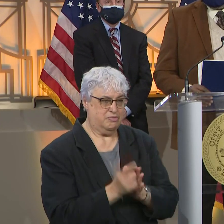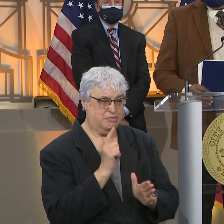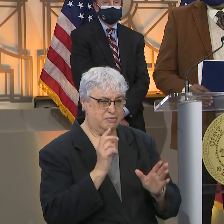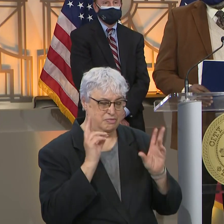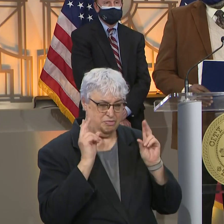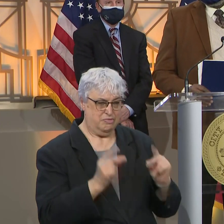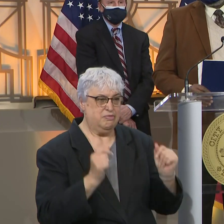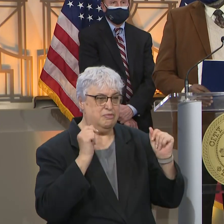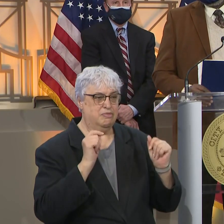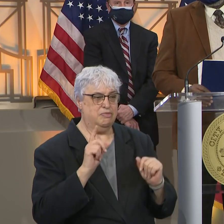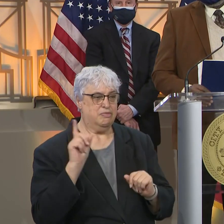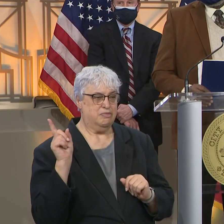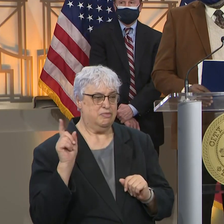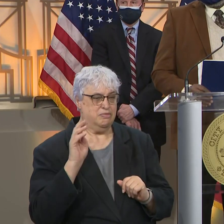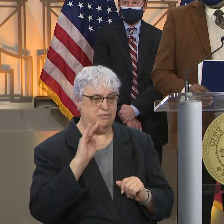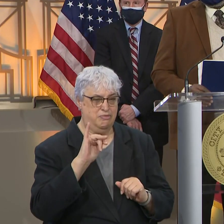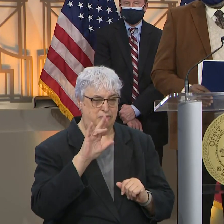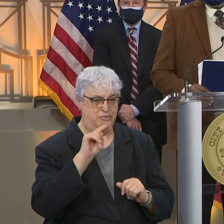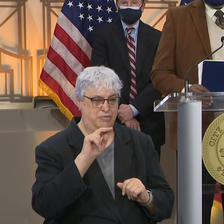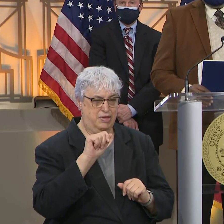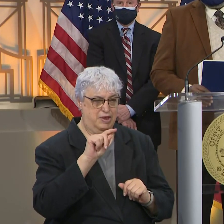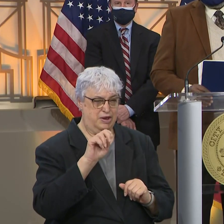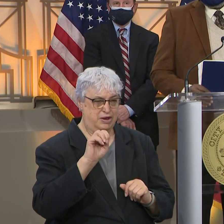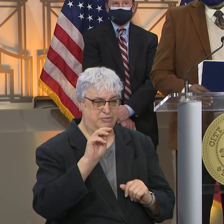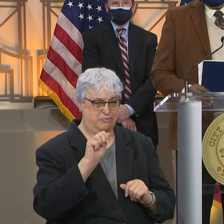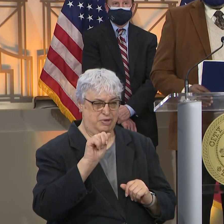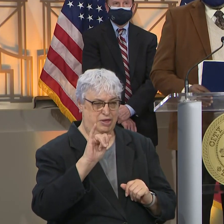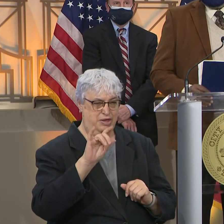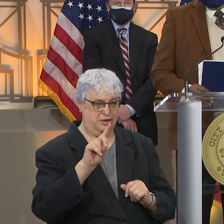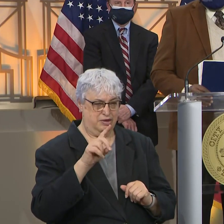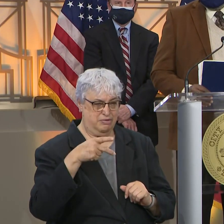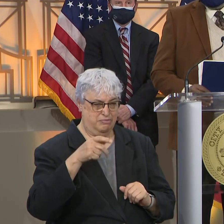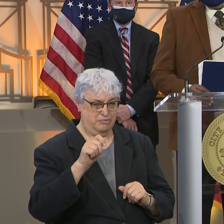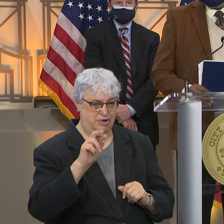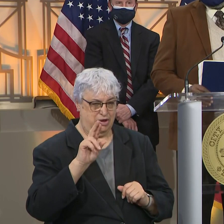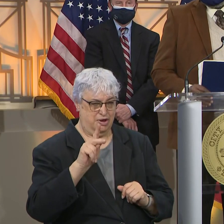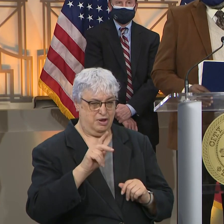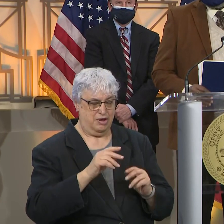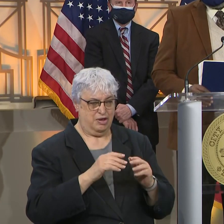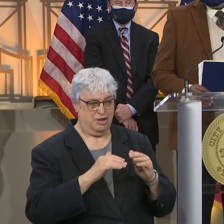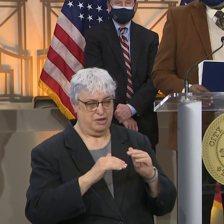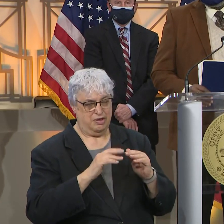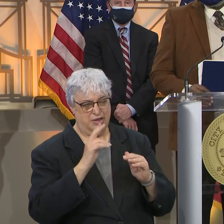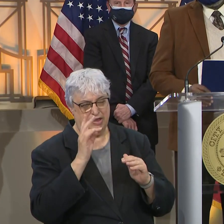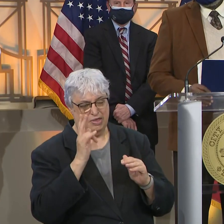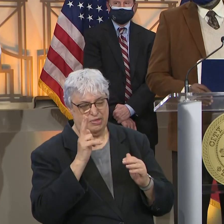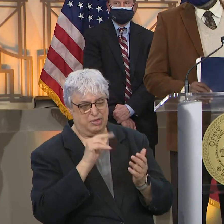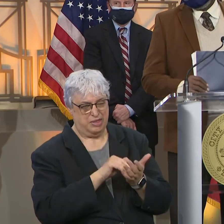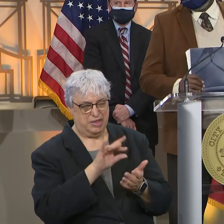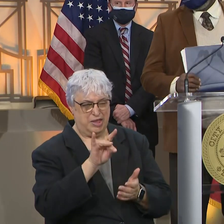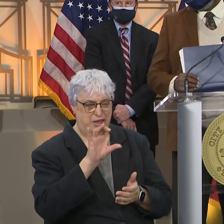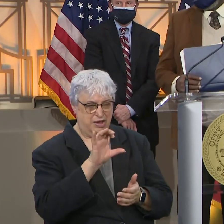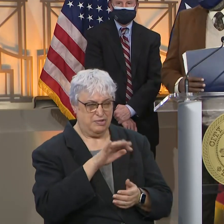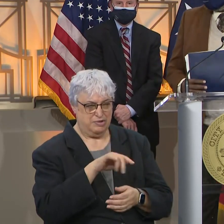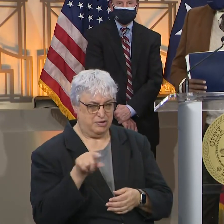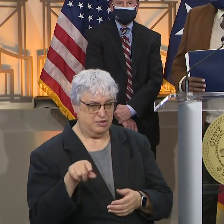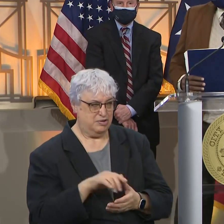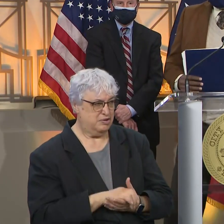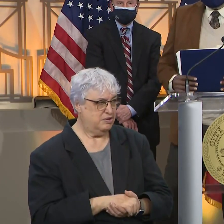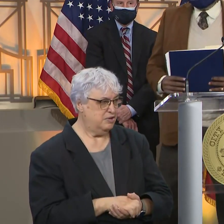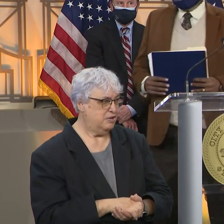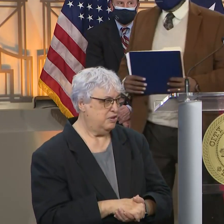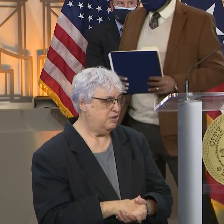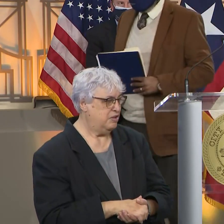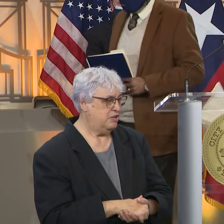site at Minute Maid Park where we gave out a little under 4,000 vaccines. Question from,